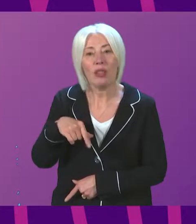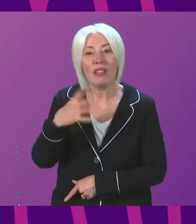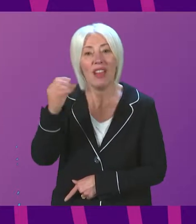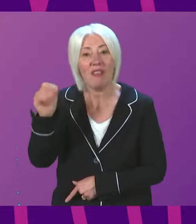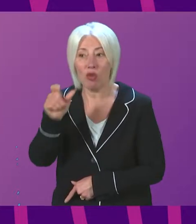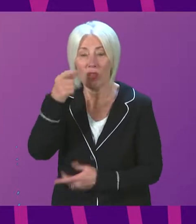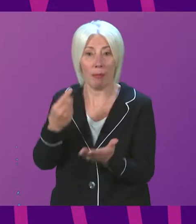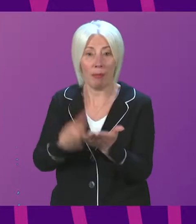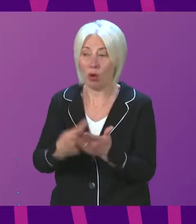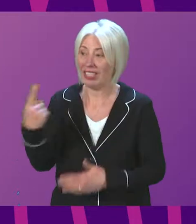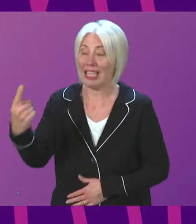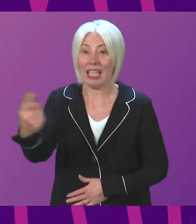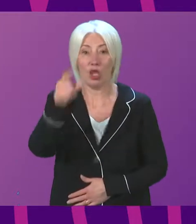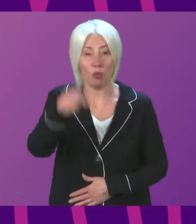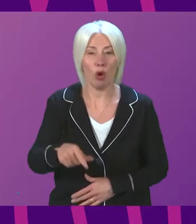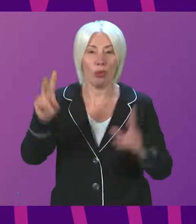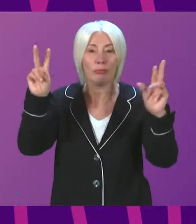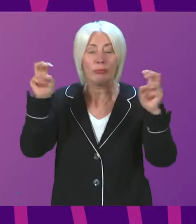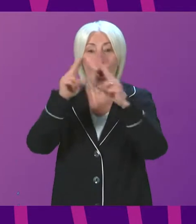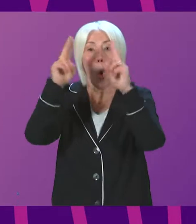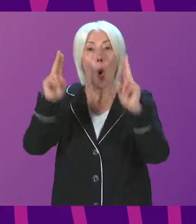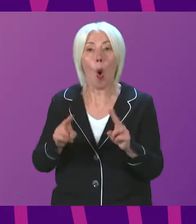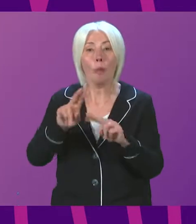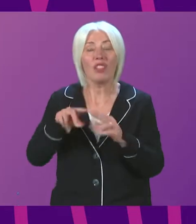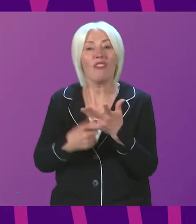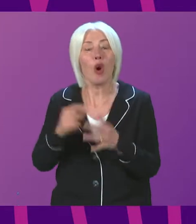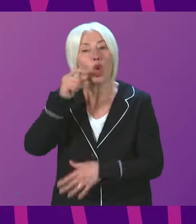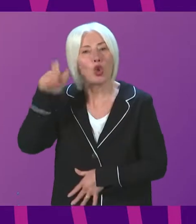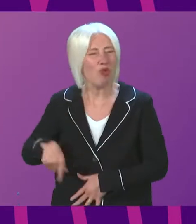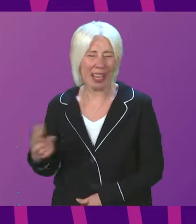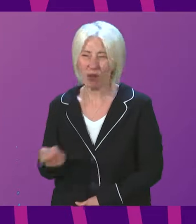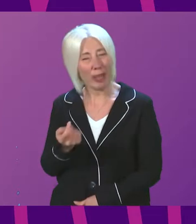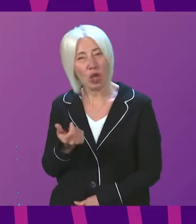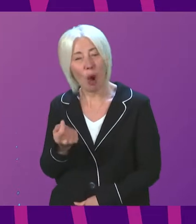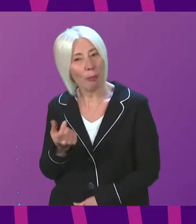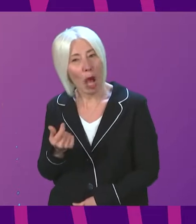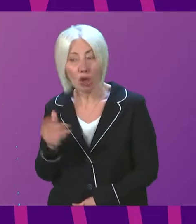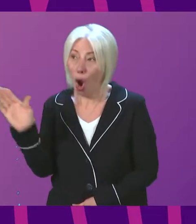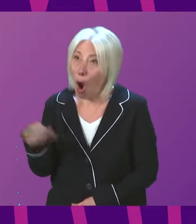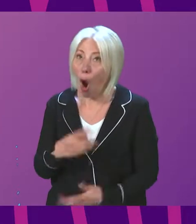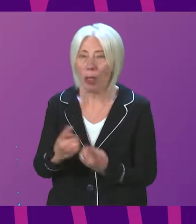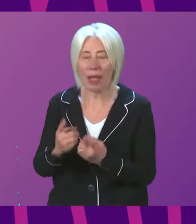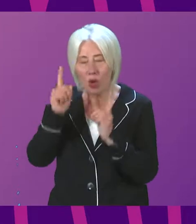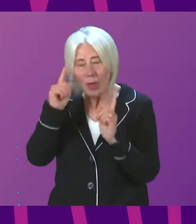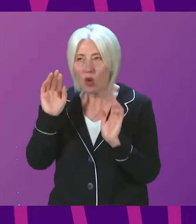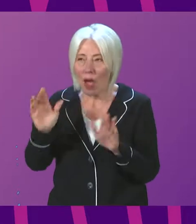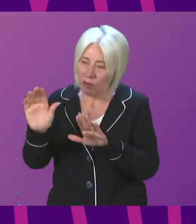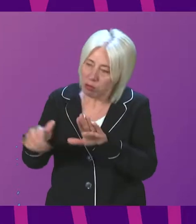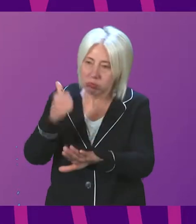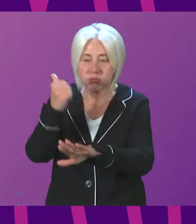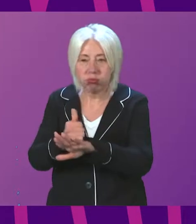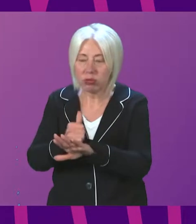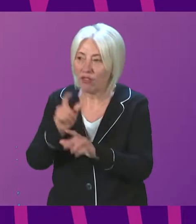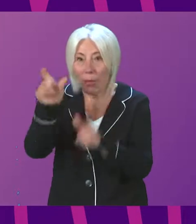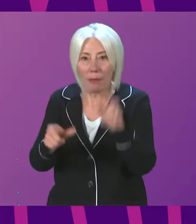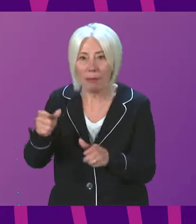person under the homes for Ukraine is not much considering all the provisions that need to be put in place to support those who are